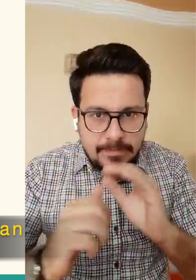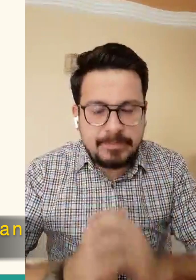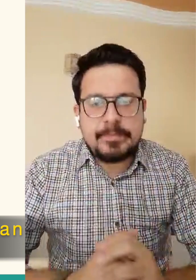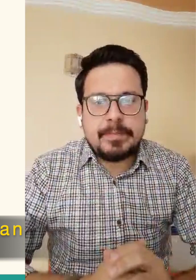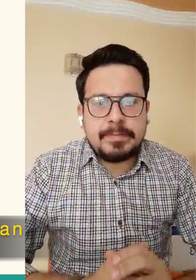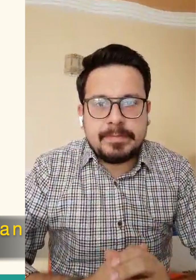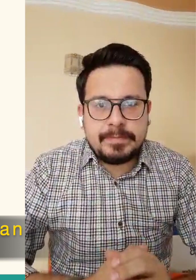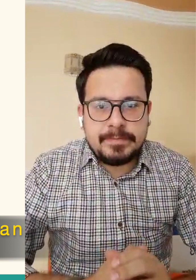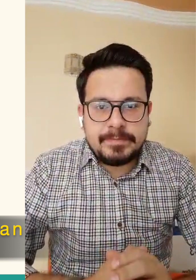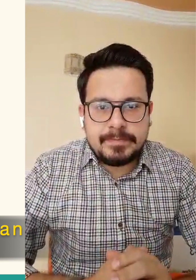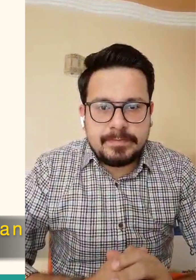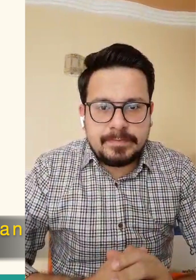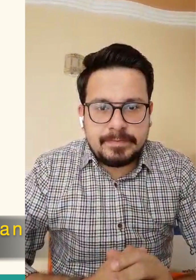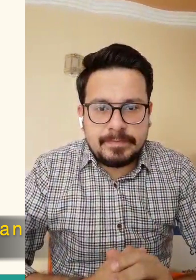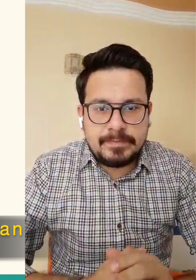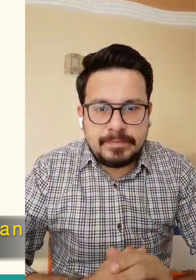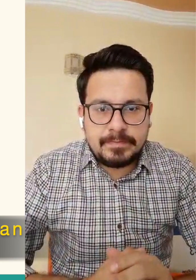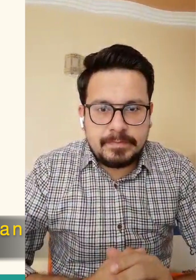manners and character